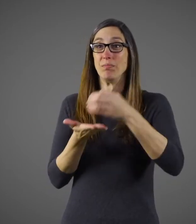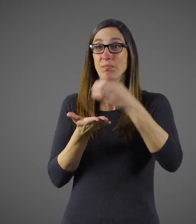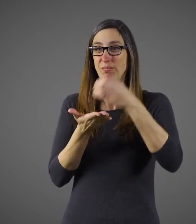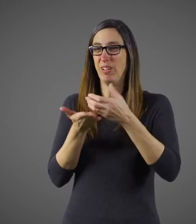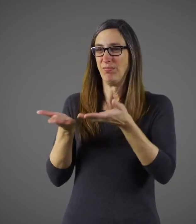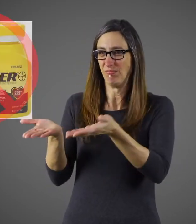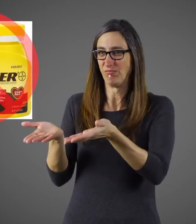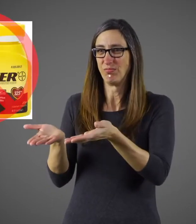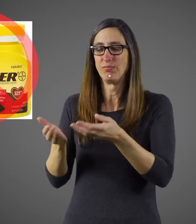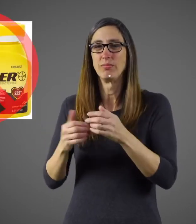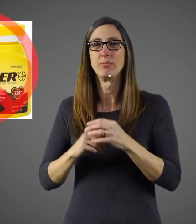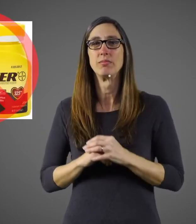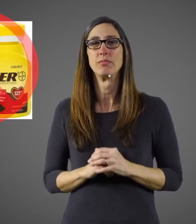So here's what I'm talking about.